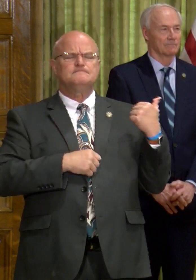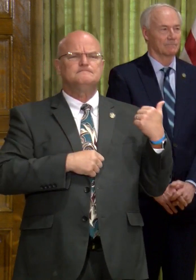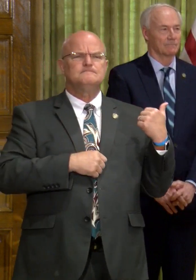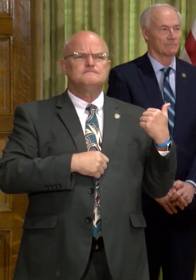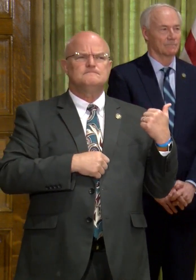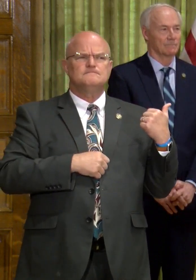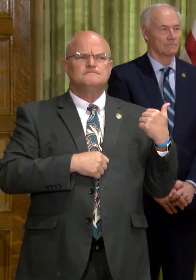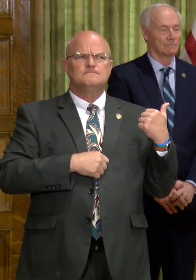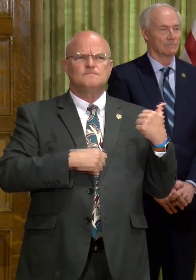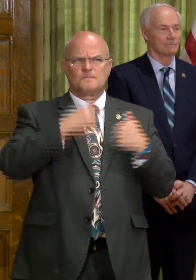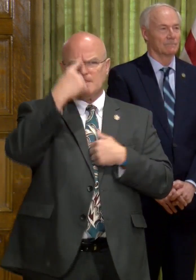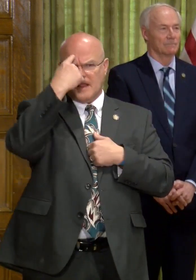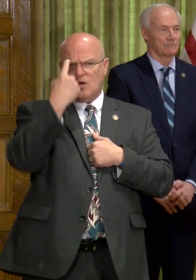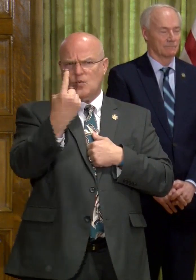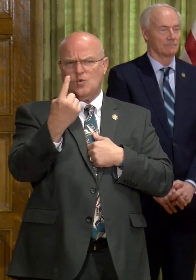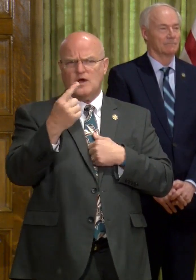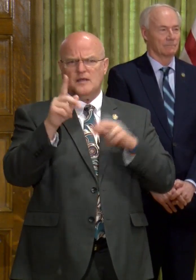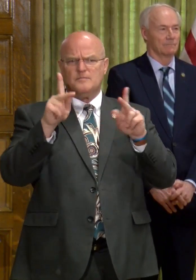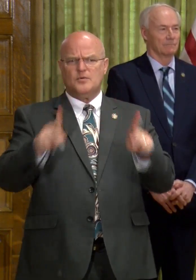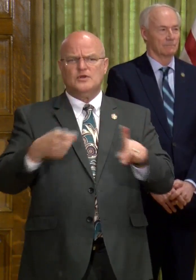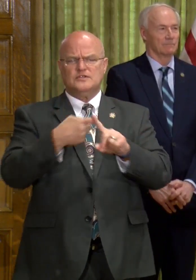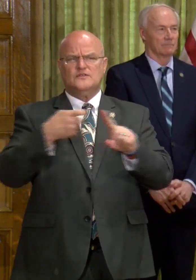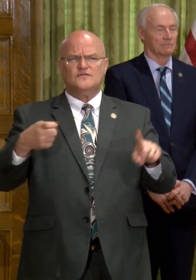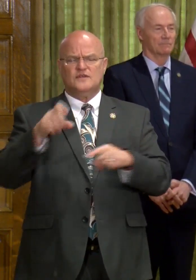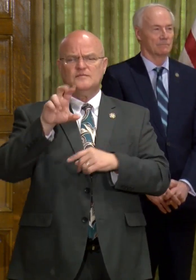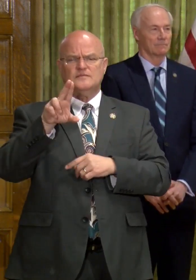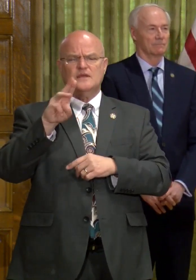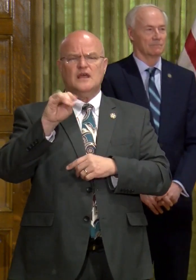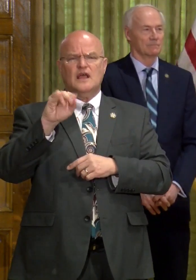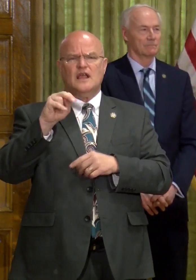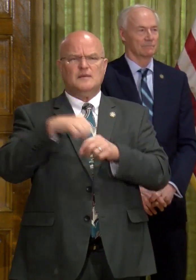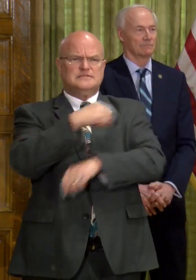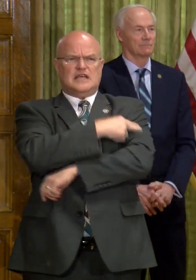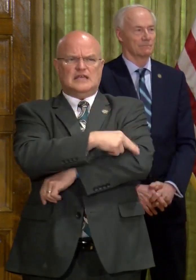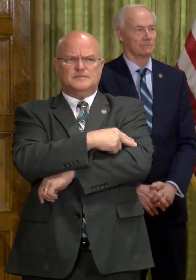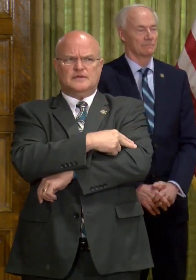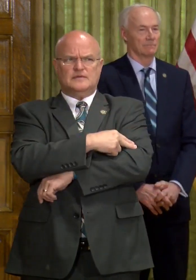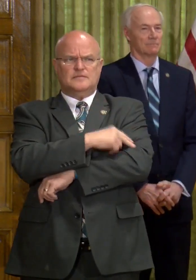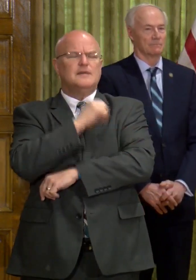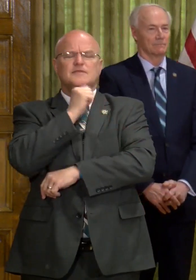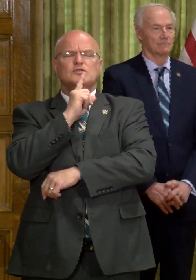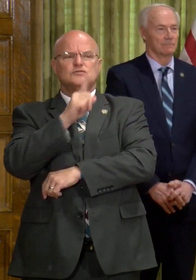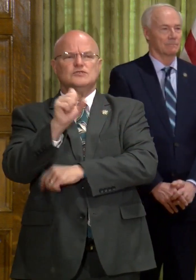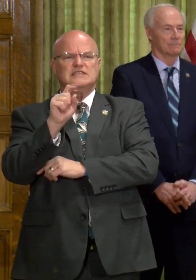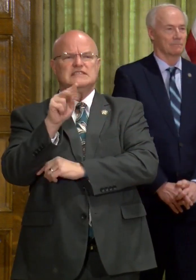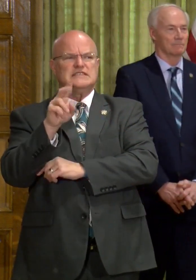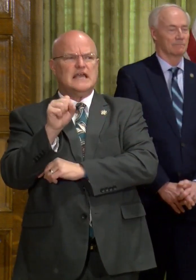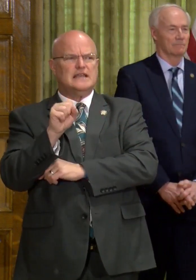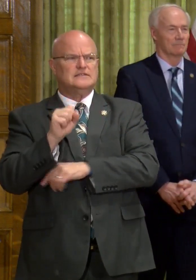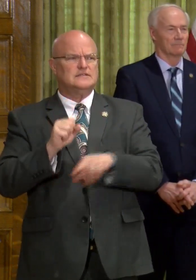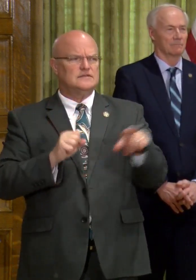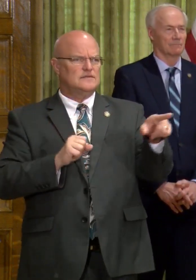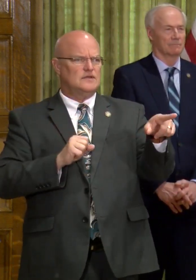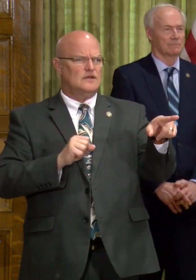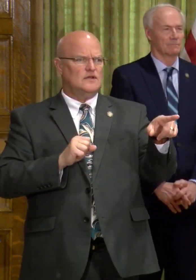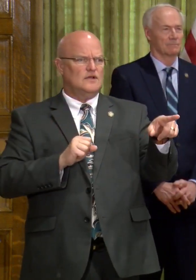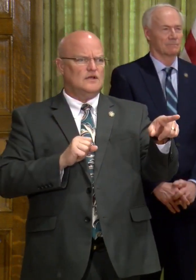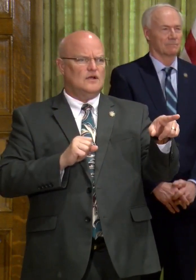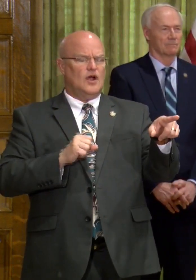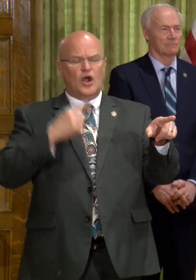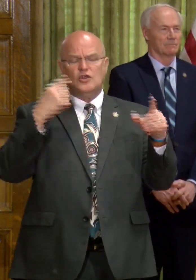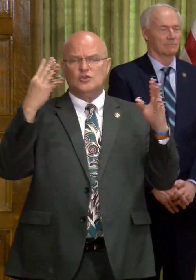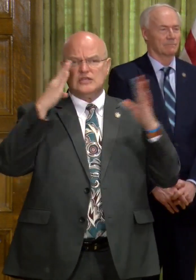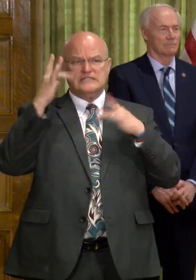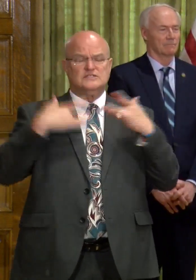one individual from Cummins has been hospitalized, but I'm not sure their status. Are you worried about the disease spreading to other